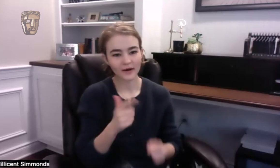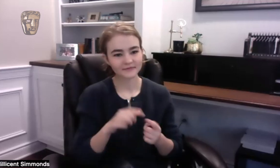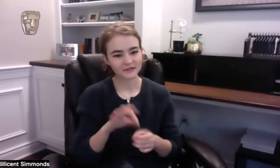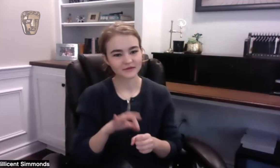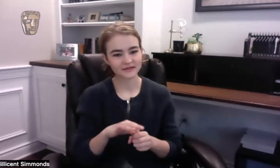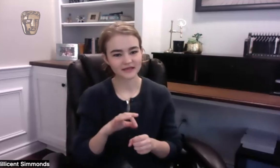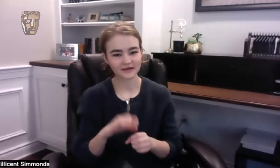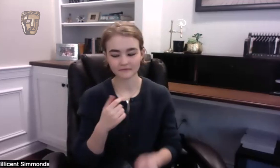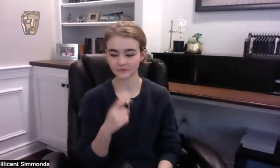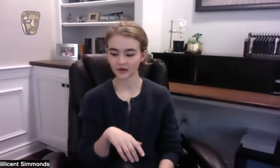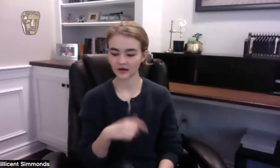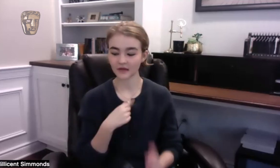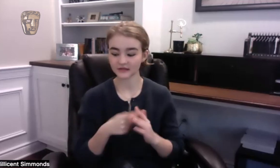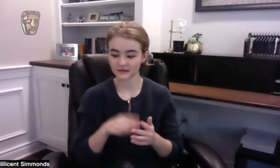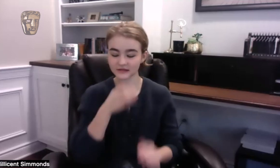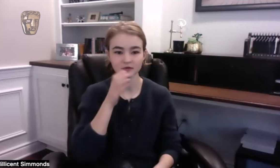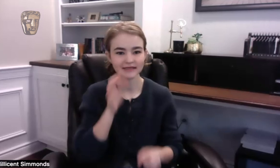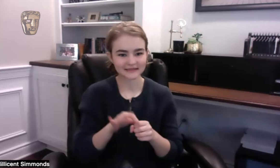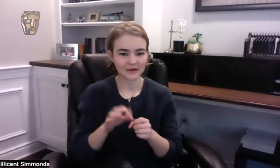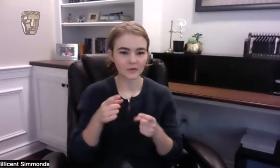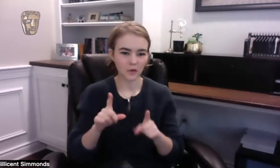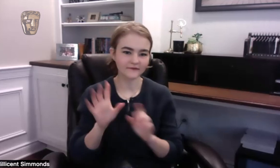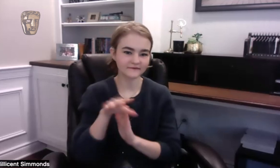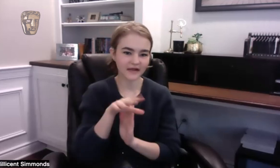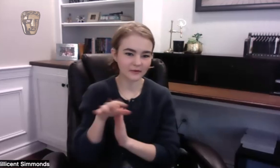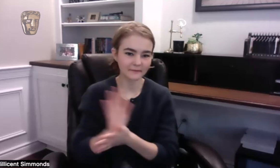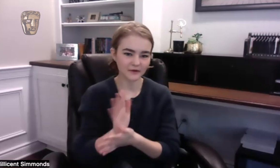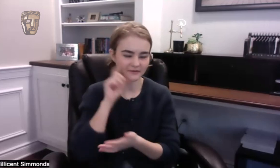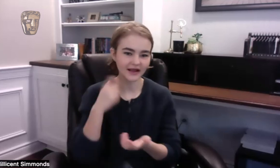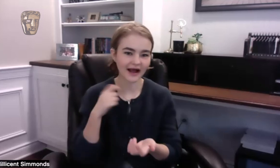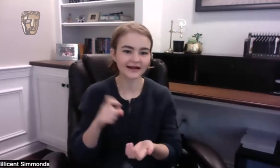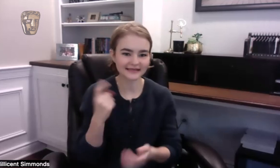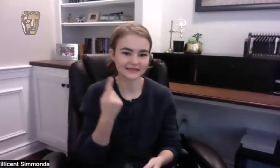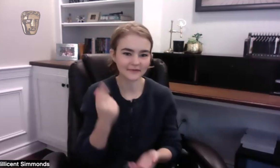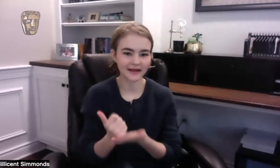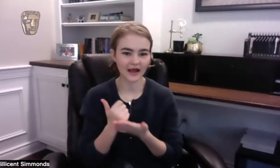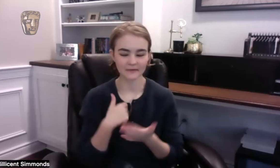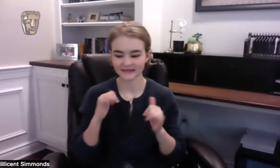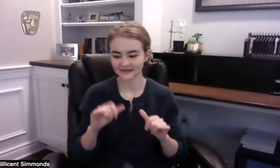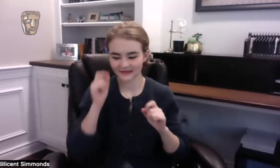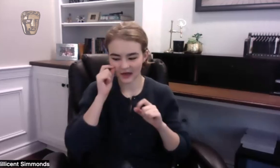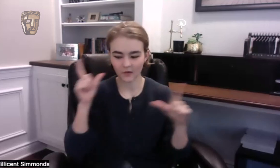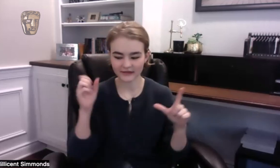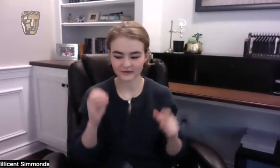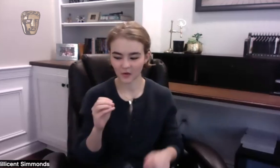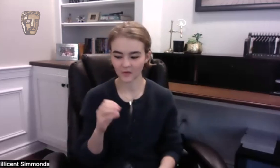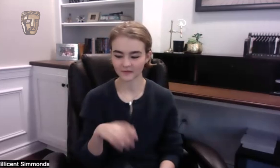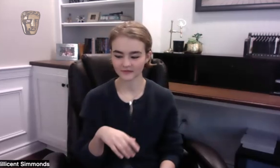I'm warming up to tea. I started drinking tea while filming A Quiet Place with Noah because it was,